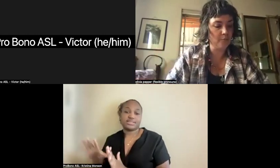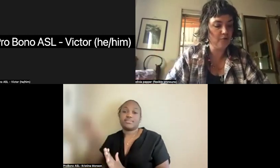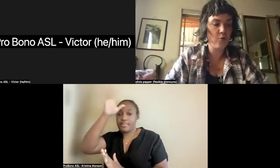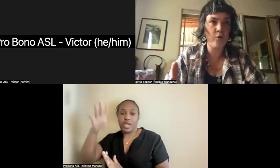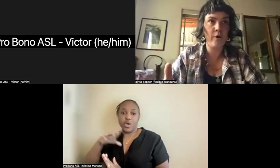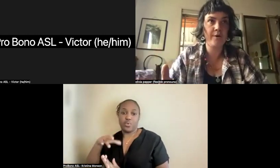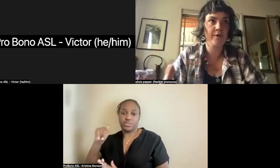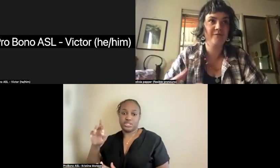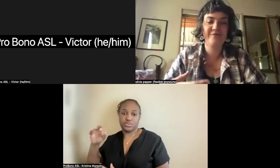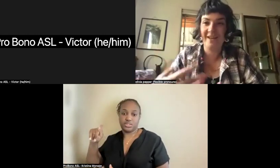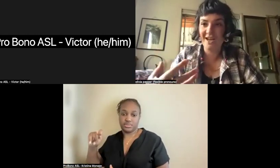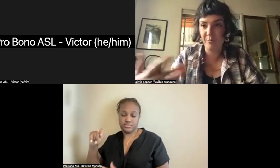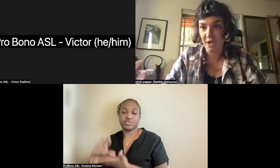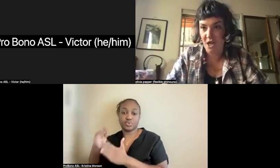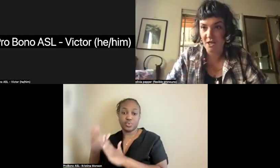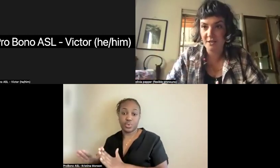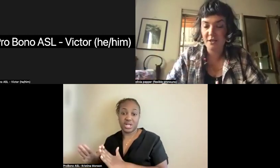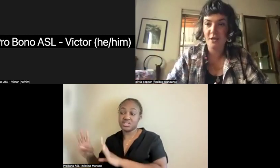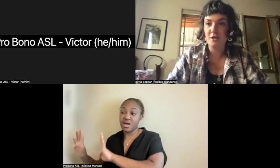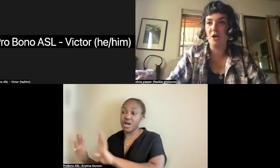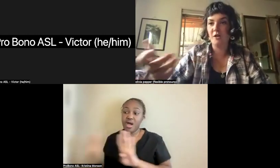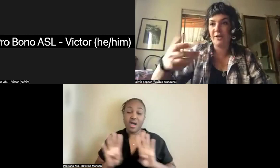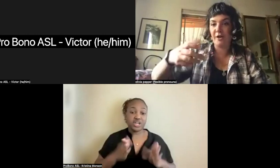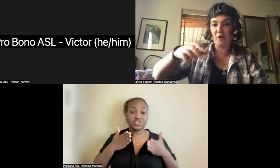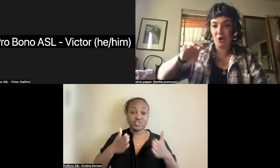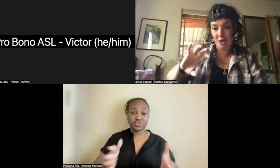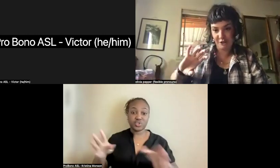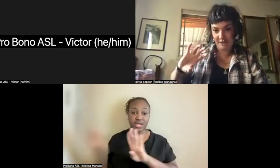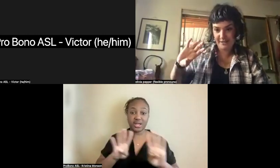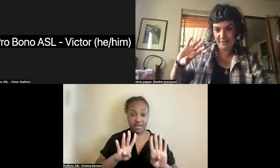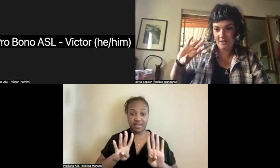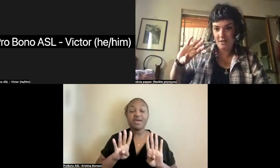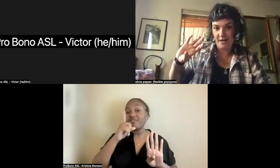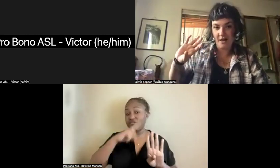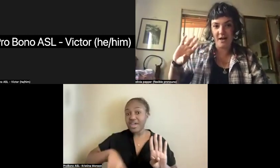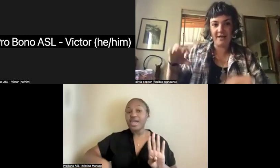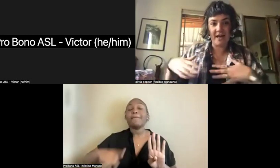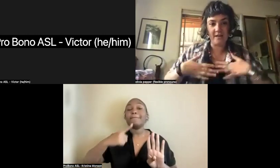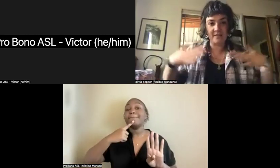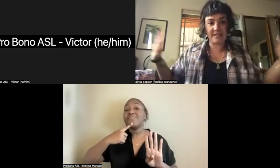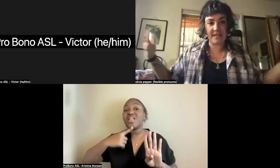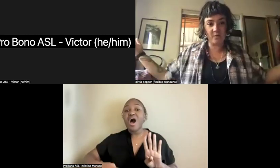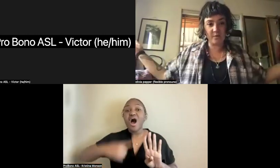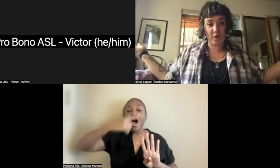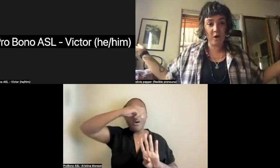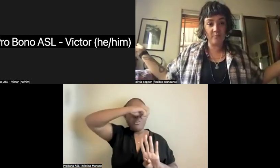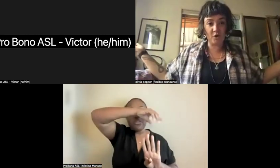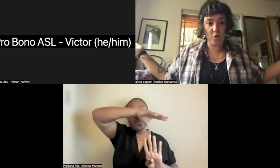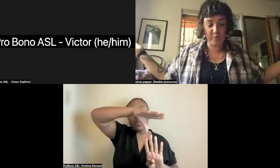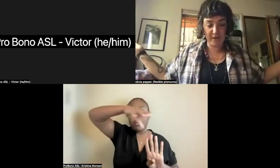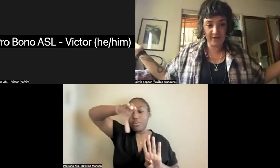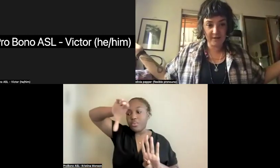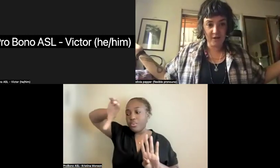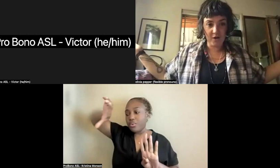poured fake blood on their crotches and had them stand with their arms